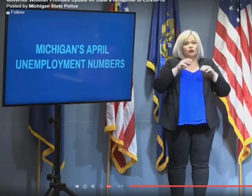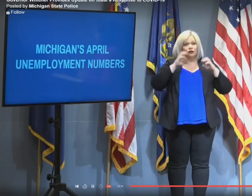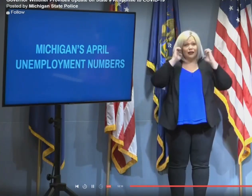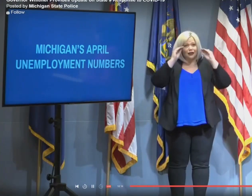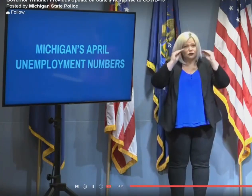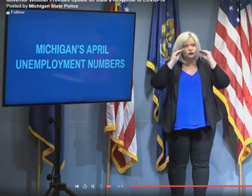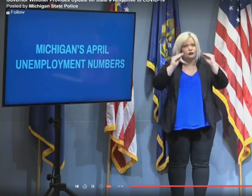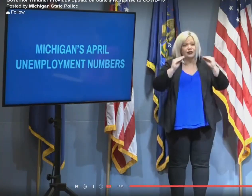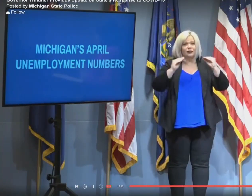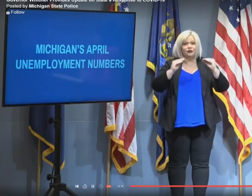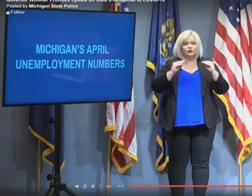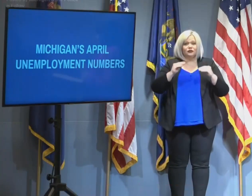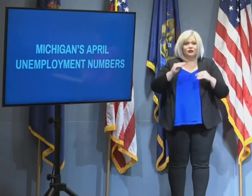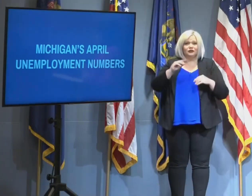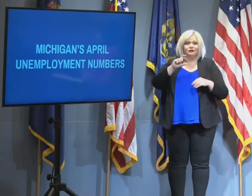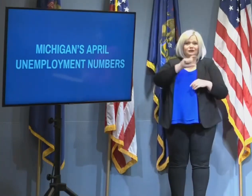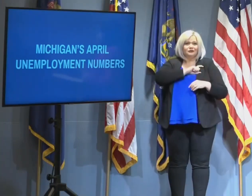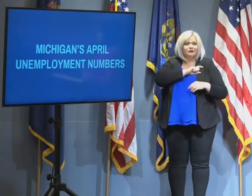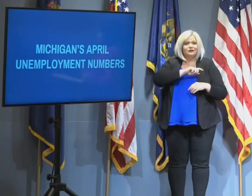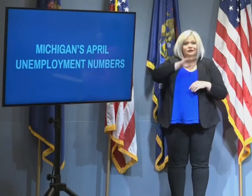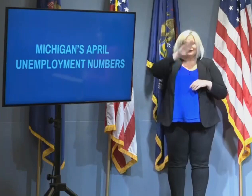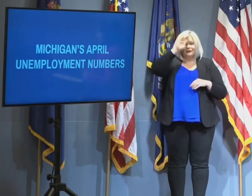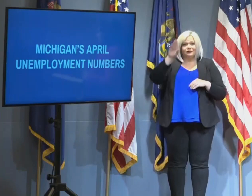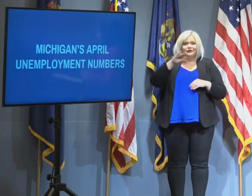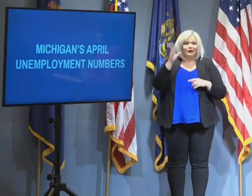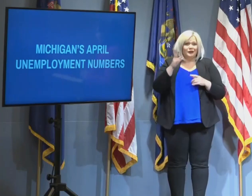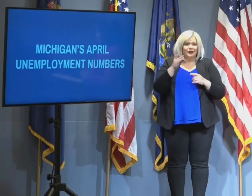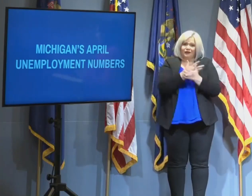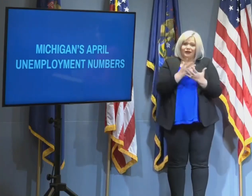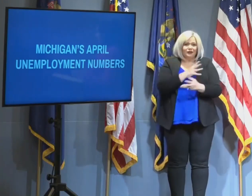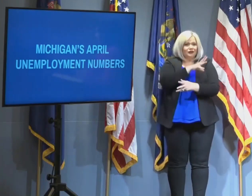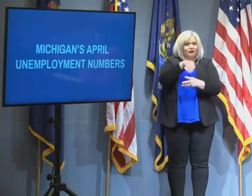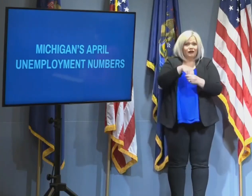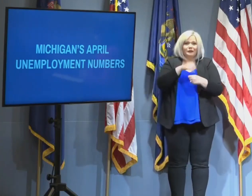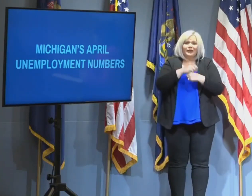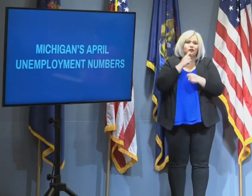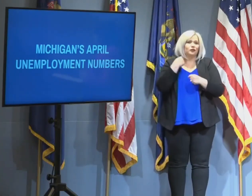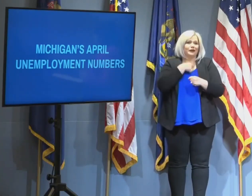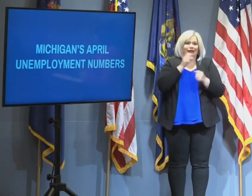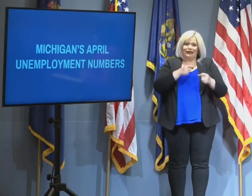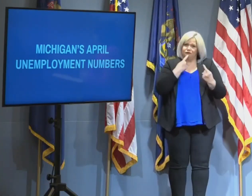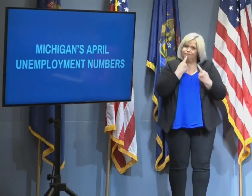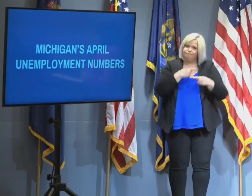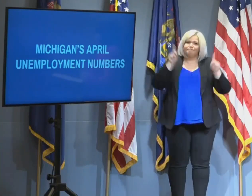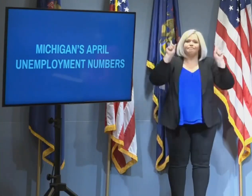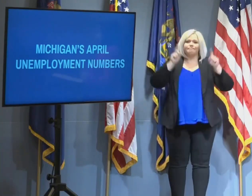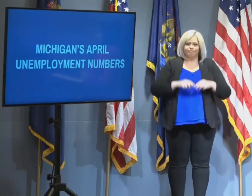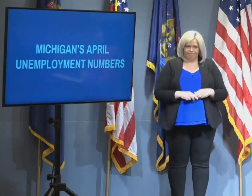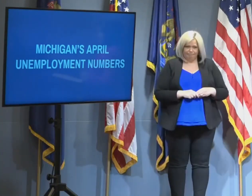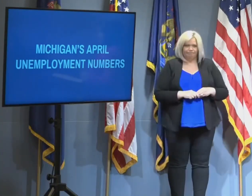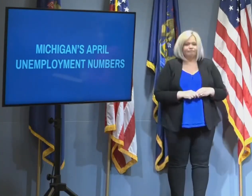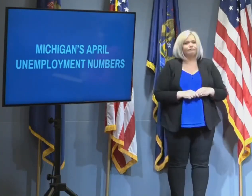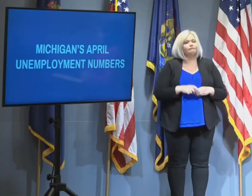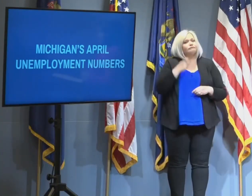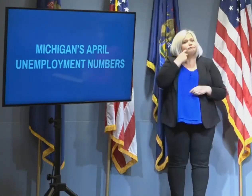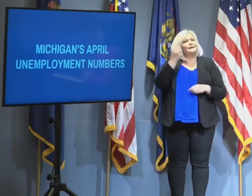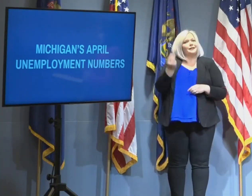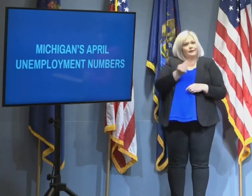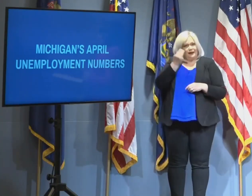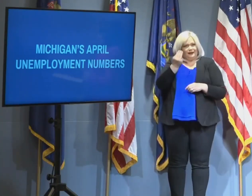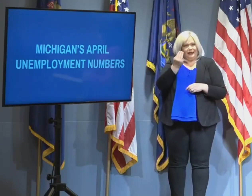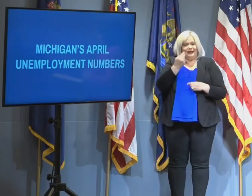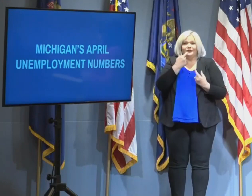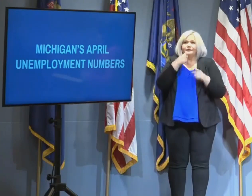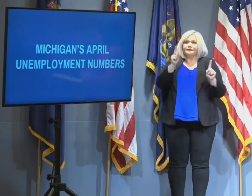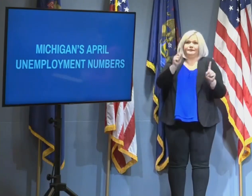fire, public safety, so we can all get through this together. On Monday, I announced that the UP